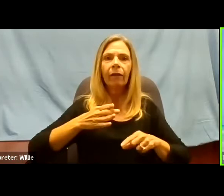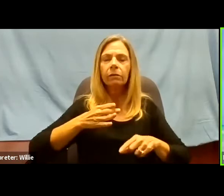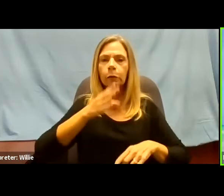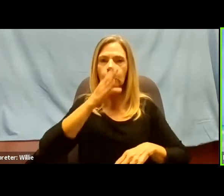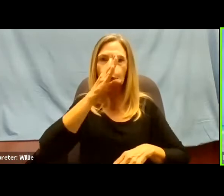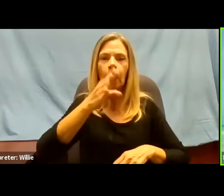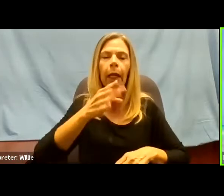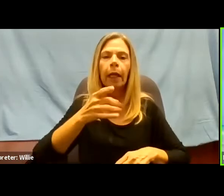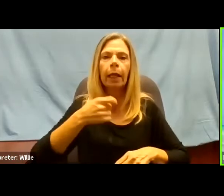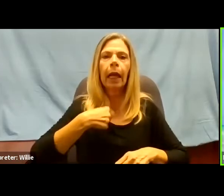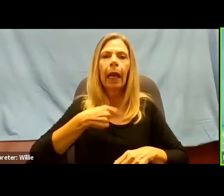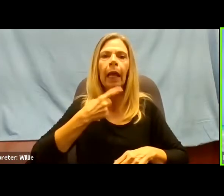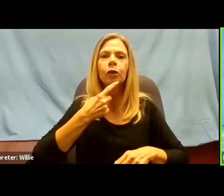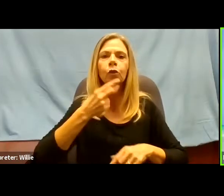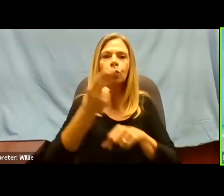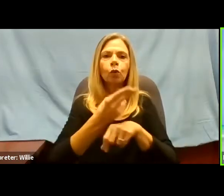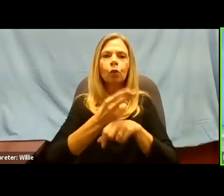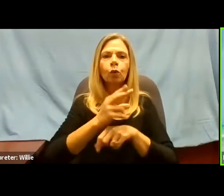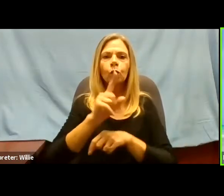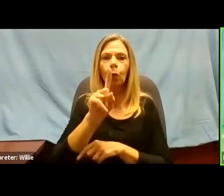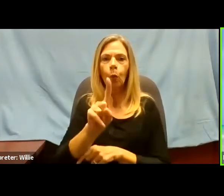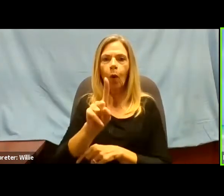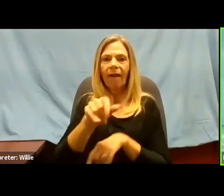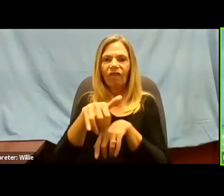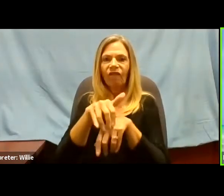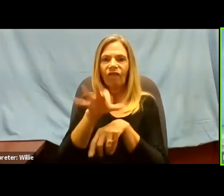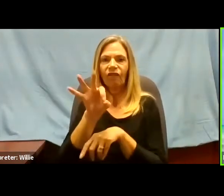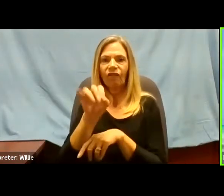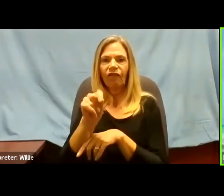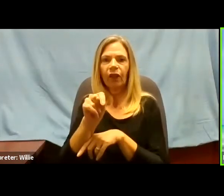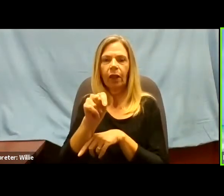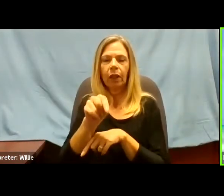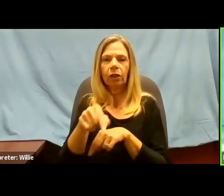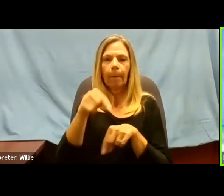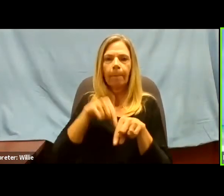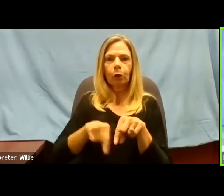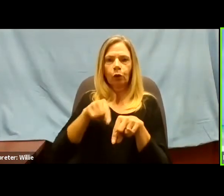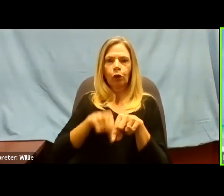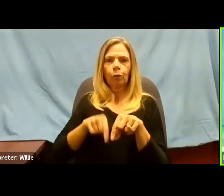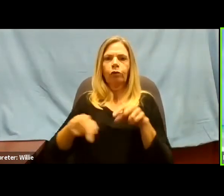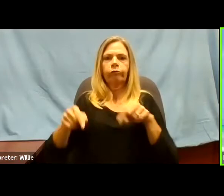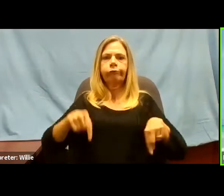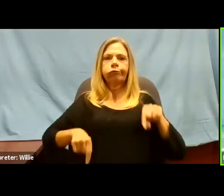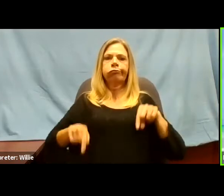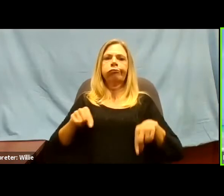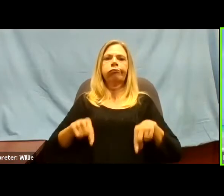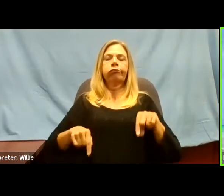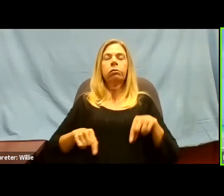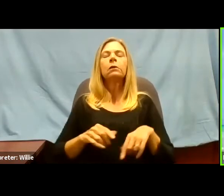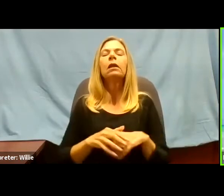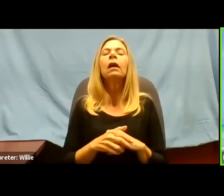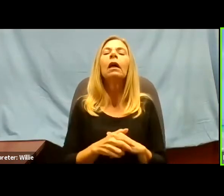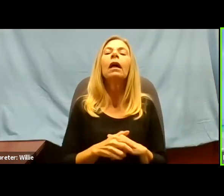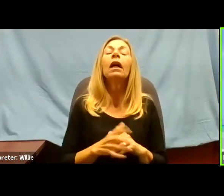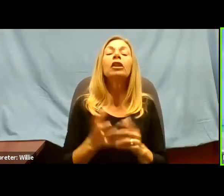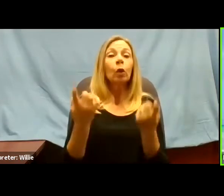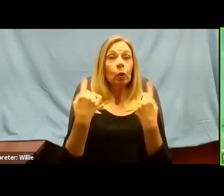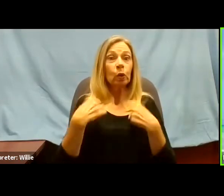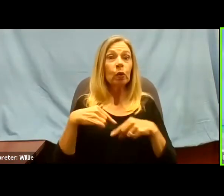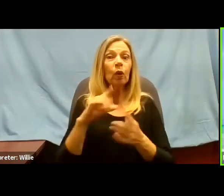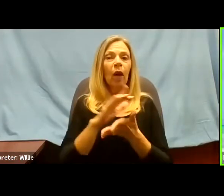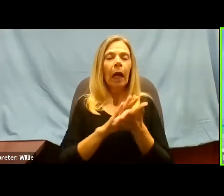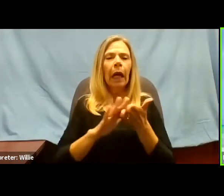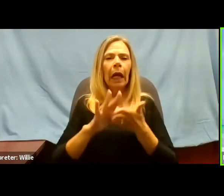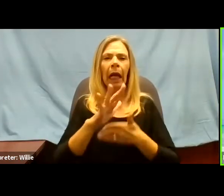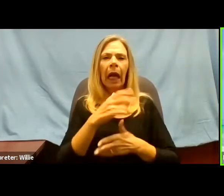with one foot. And, uh, I was learning to read lips in college. Uh, and I'm taking,